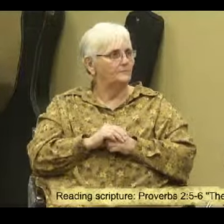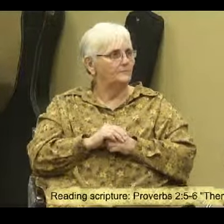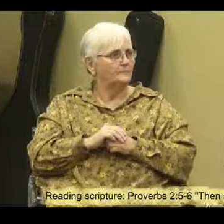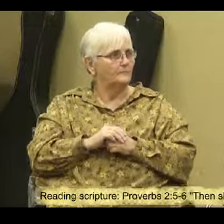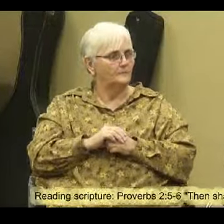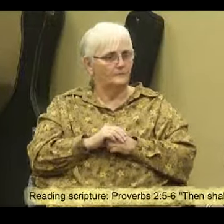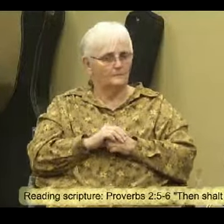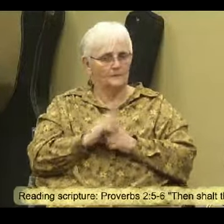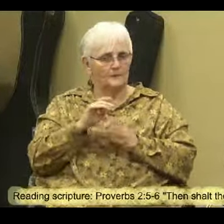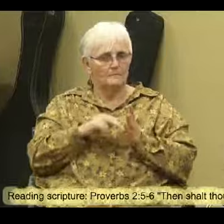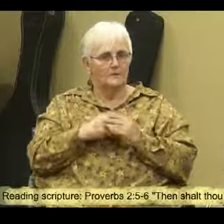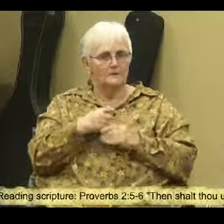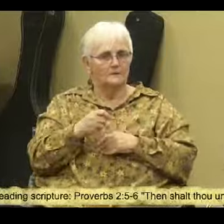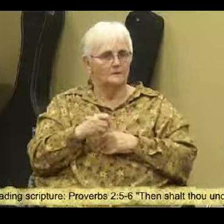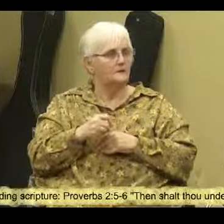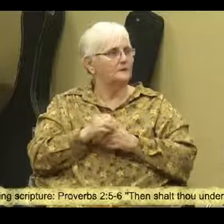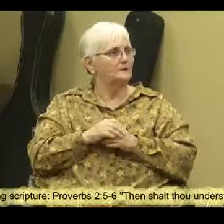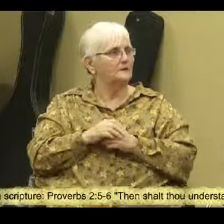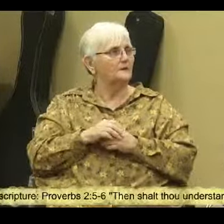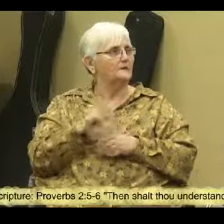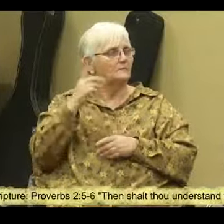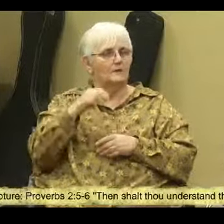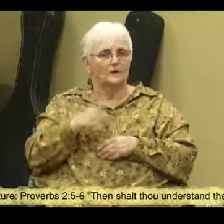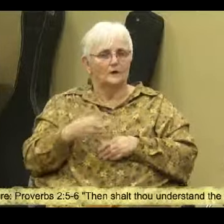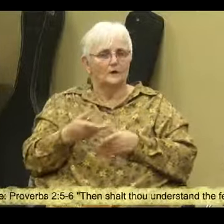The Bible says, For the Lord gives wisdom.